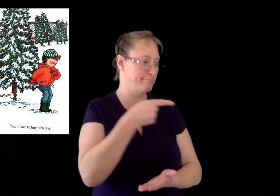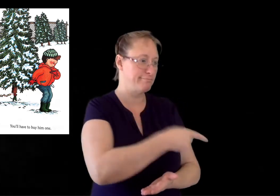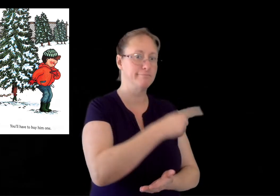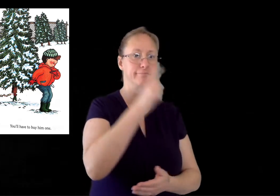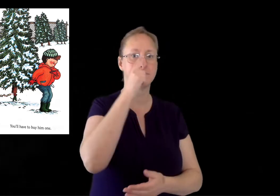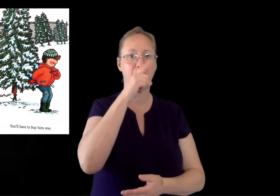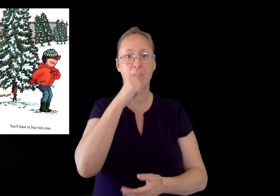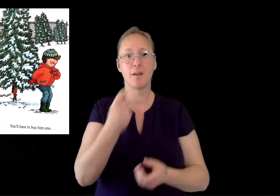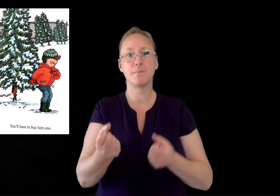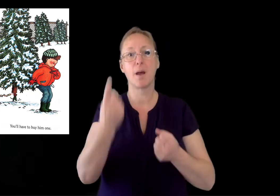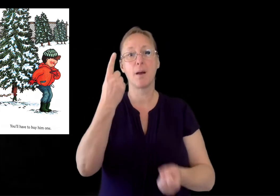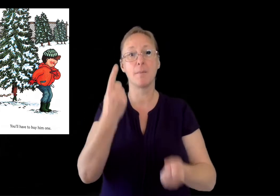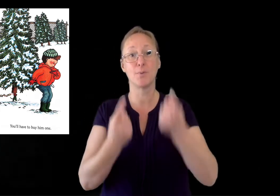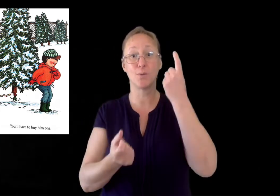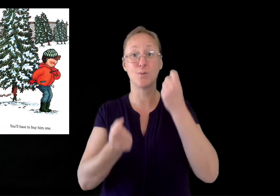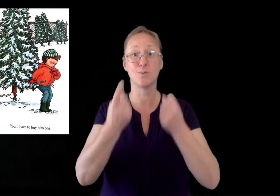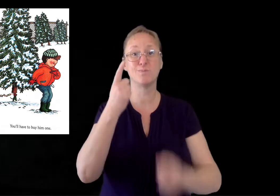you'll have to buy him one.